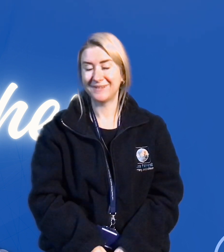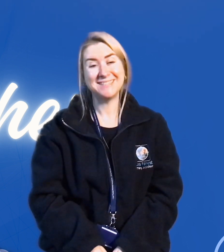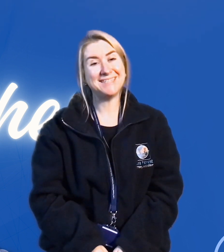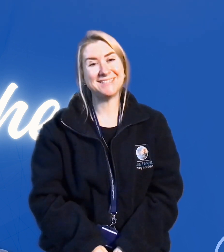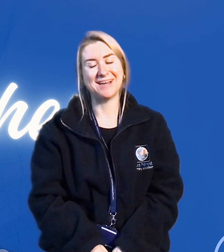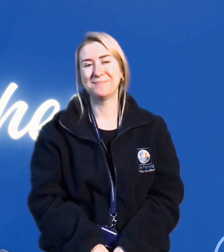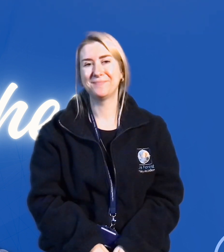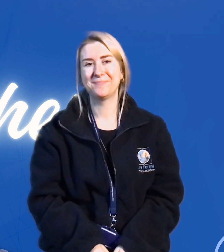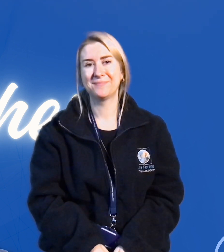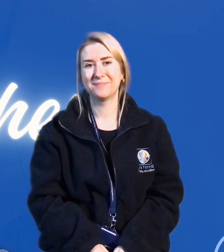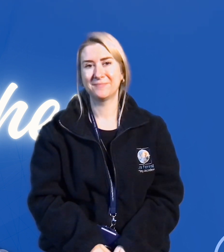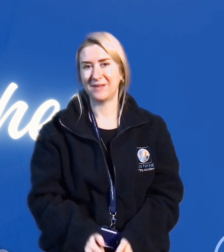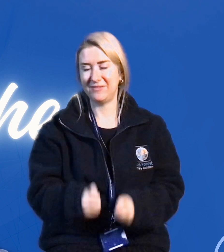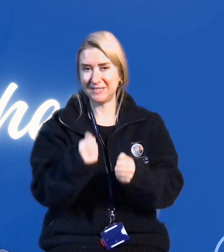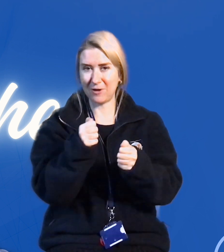Sister. And this one?